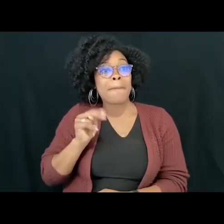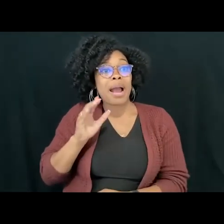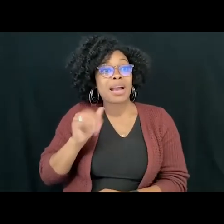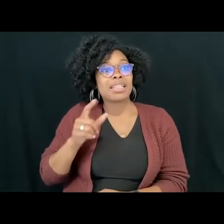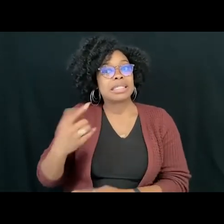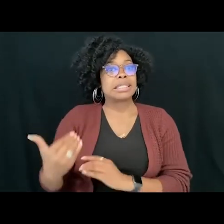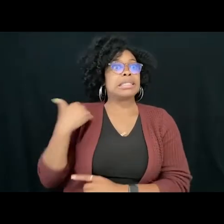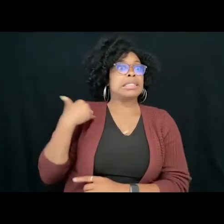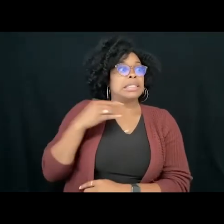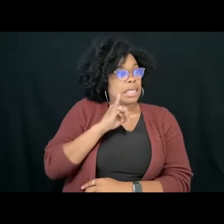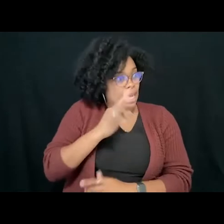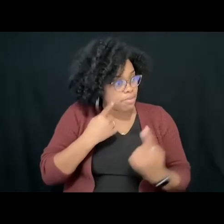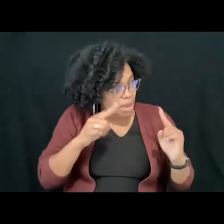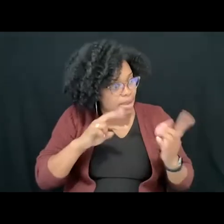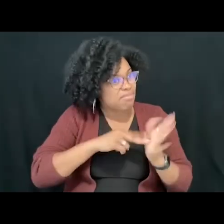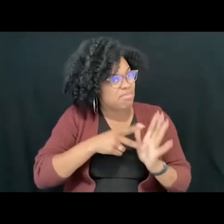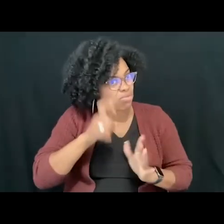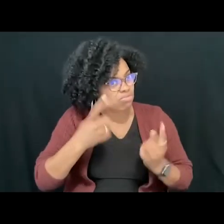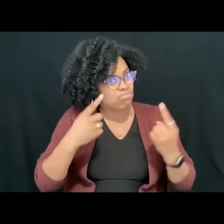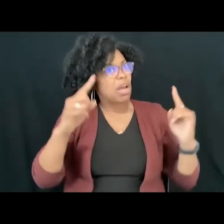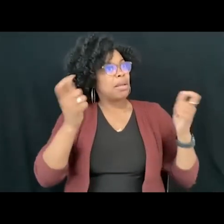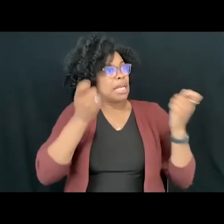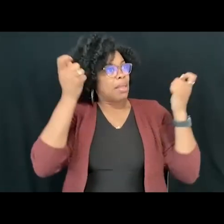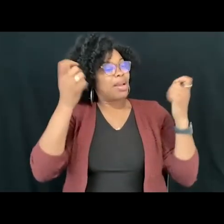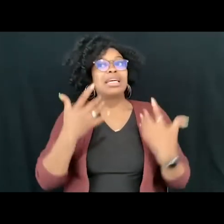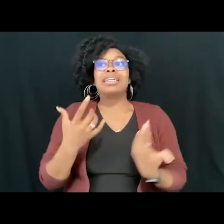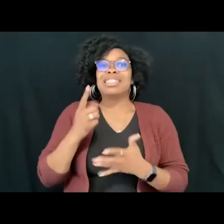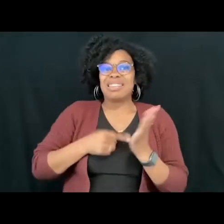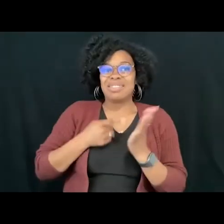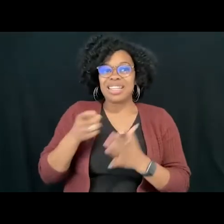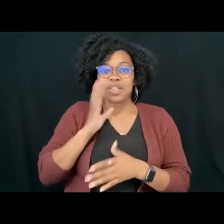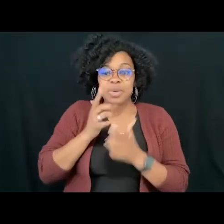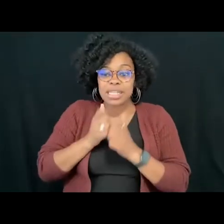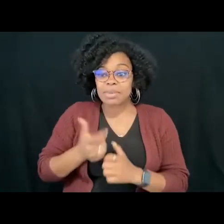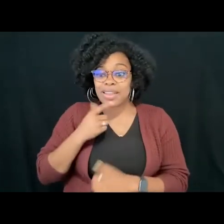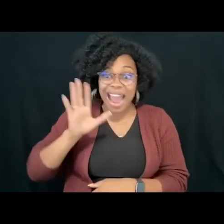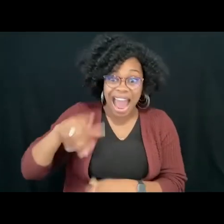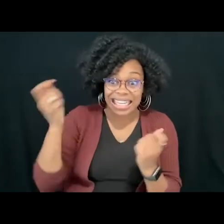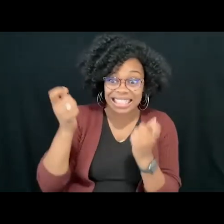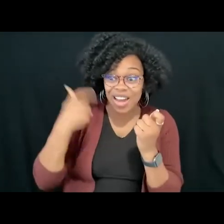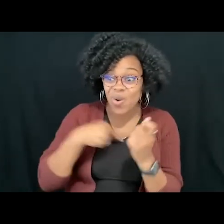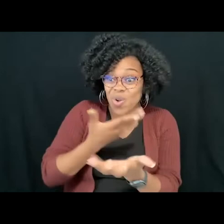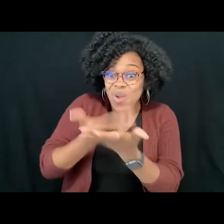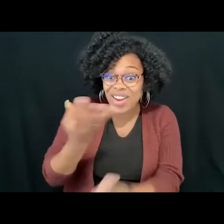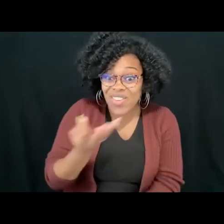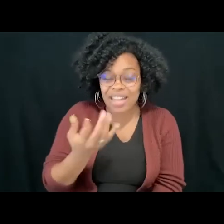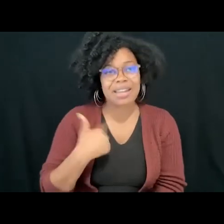Right? So, sometimes Bianca will just text me on a Friday and just say, we made it to Friday. And it always makes me feel better. Because,